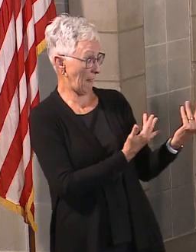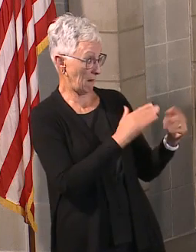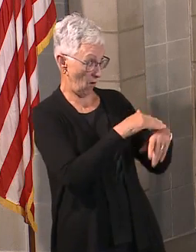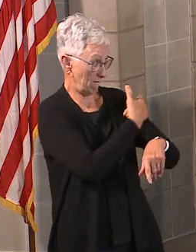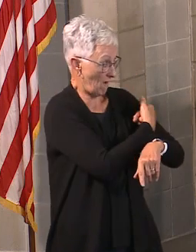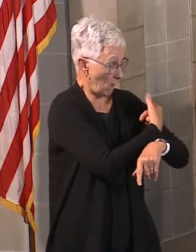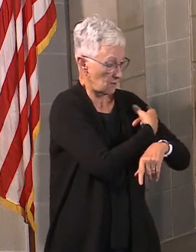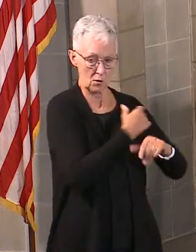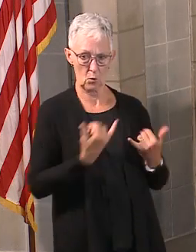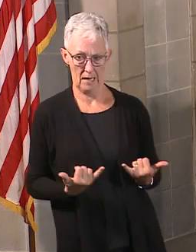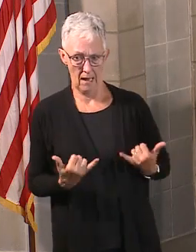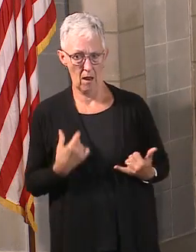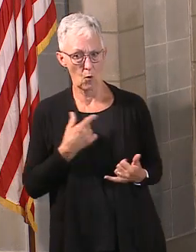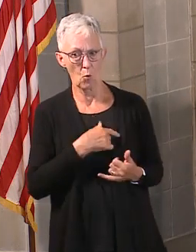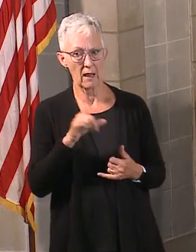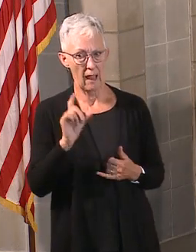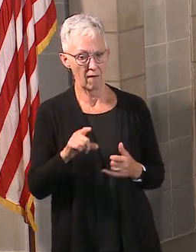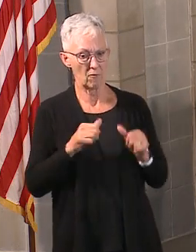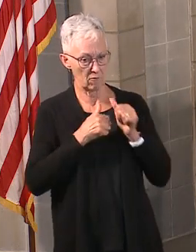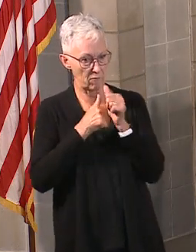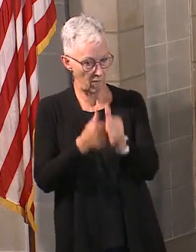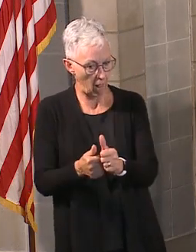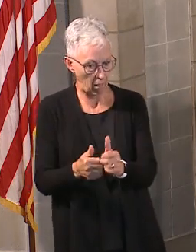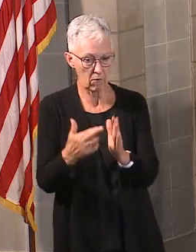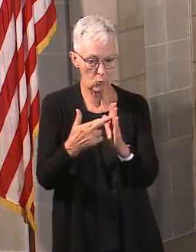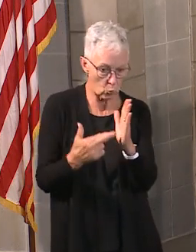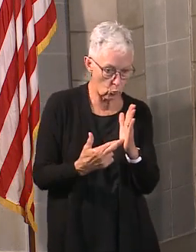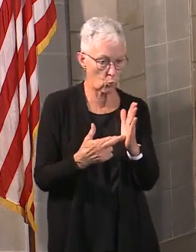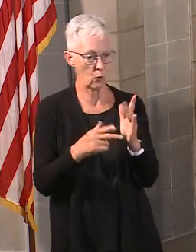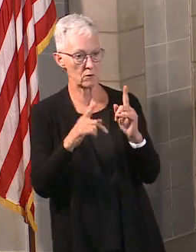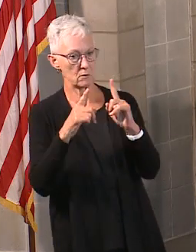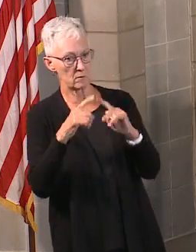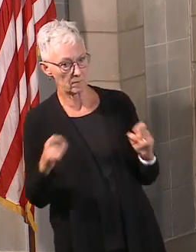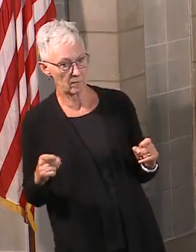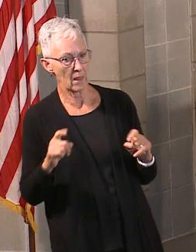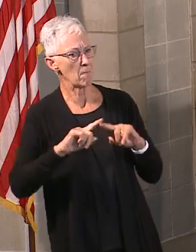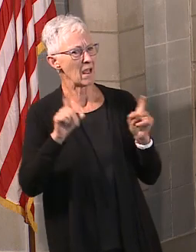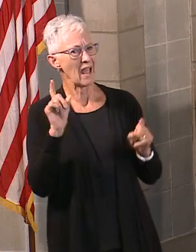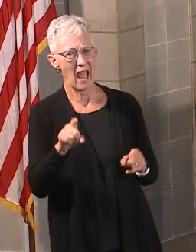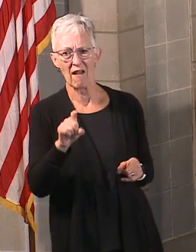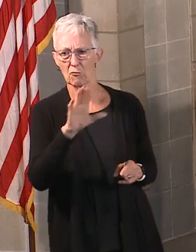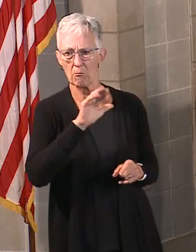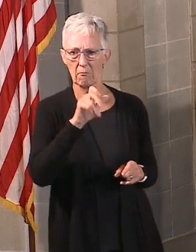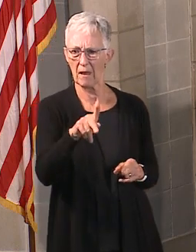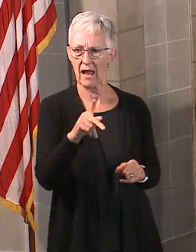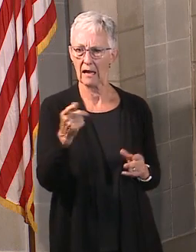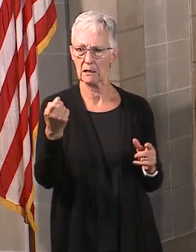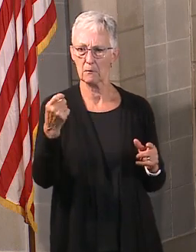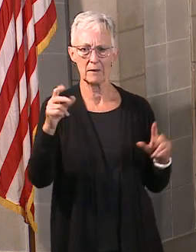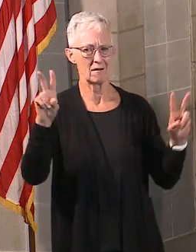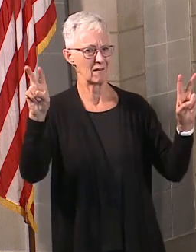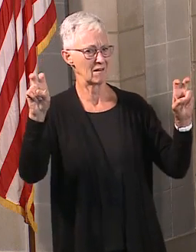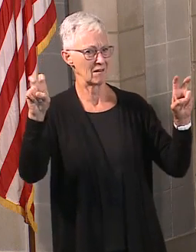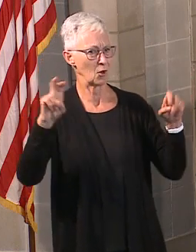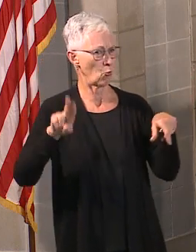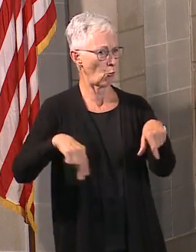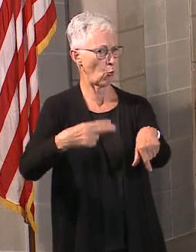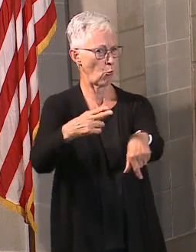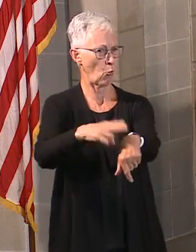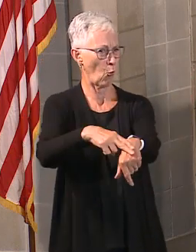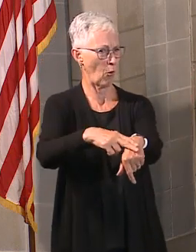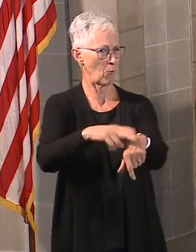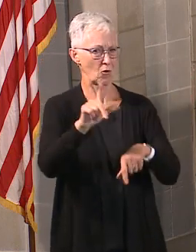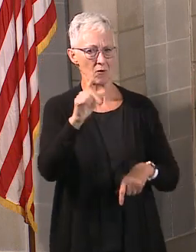more normal life. And, you know, we just covered, again, some of the points, for example, about why it's so important that we get kids back in classrooms. Because